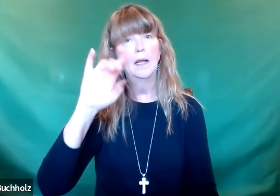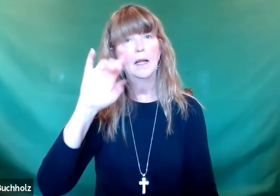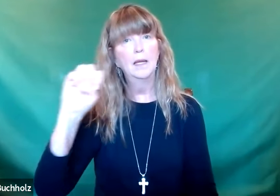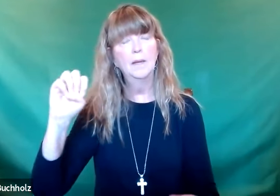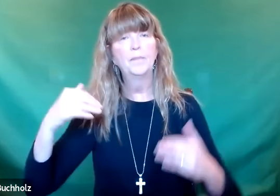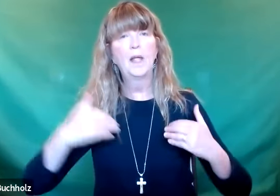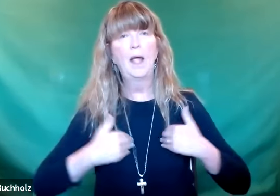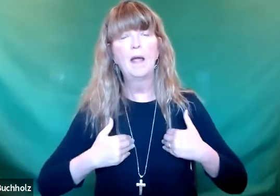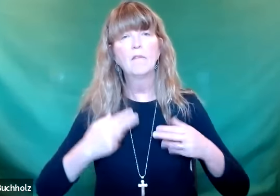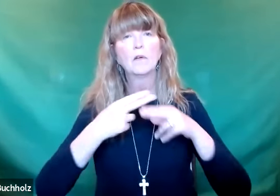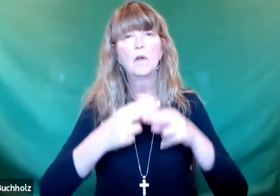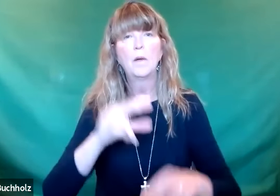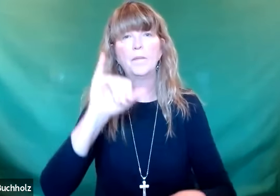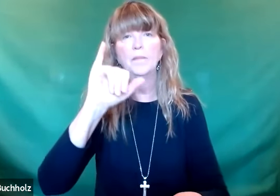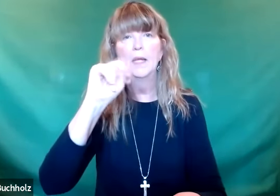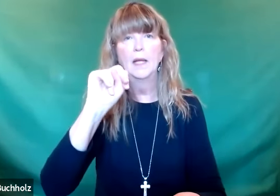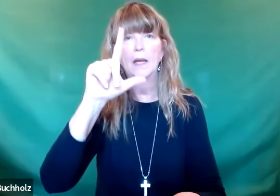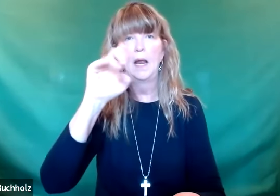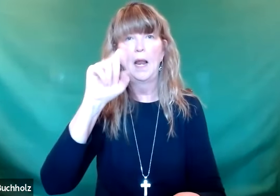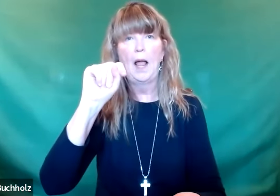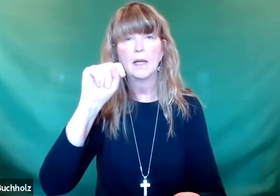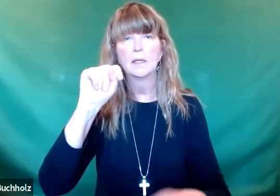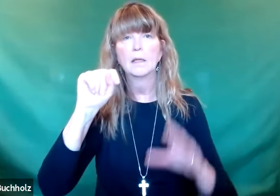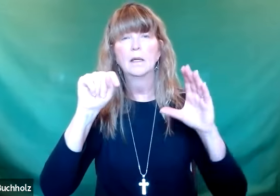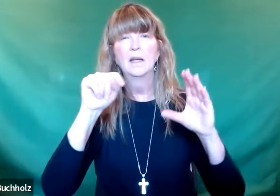You know, the Sea of Galilee has what's called an inlet.